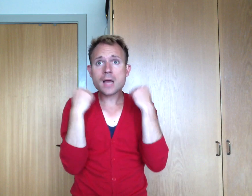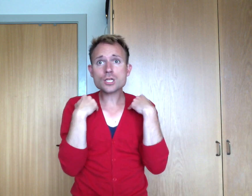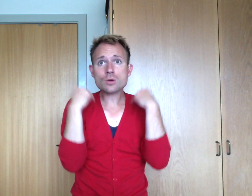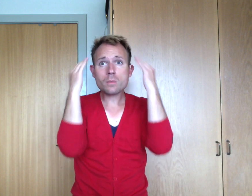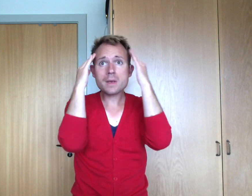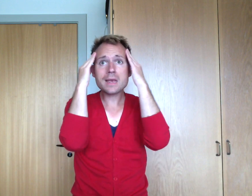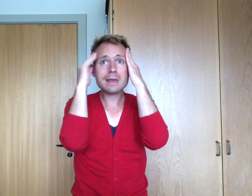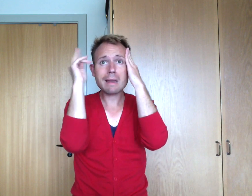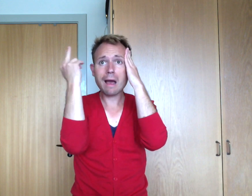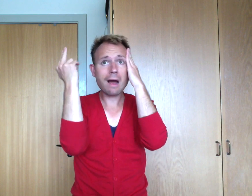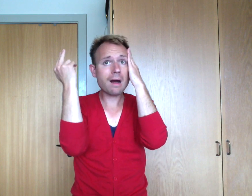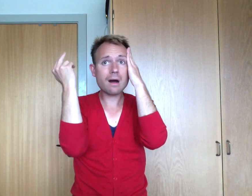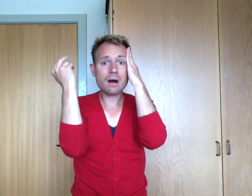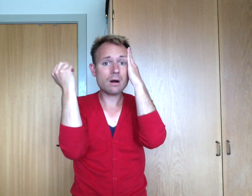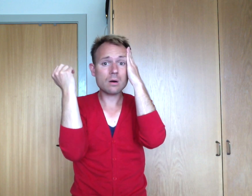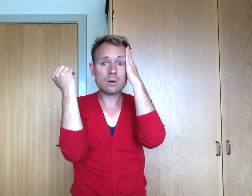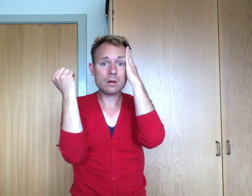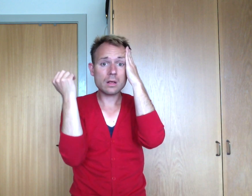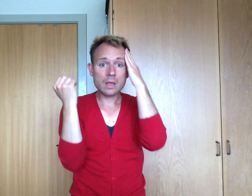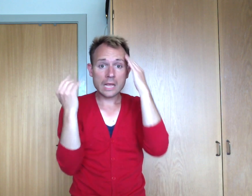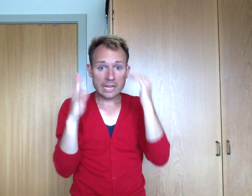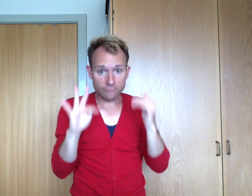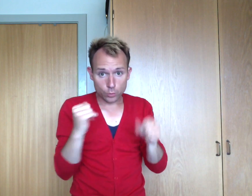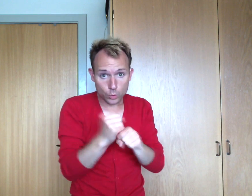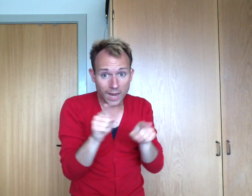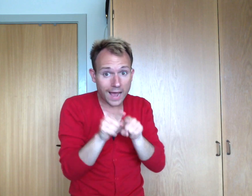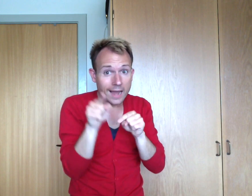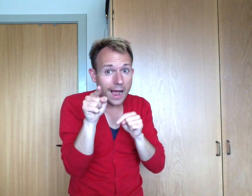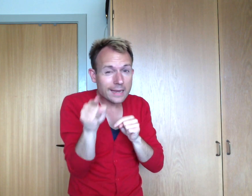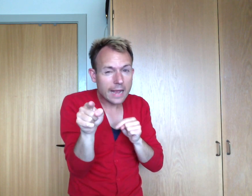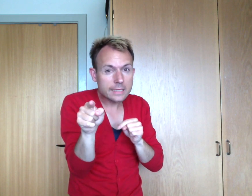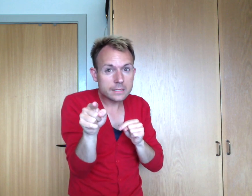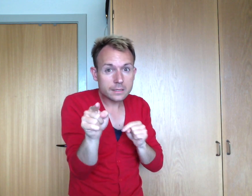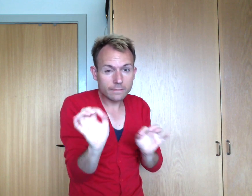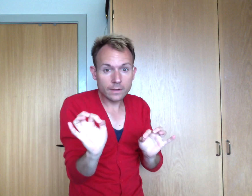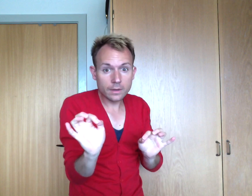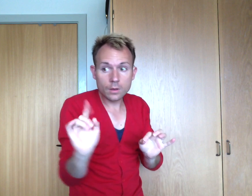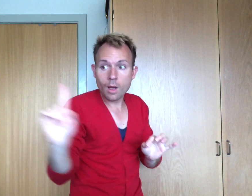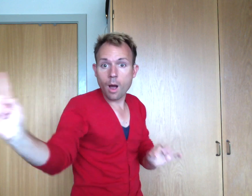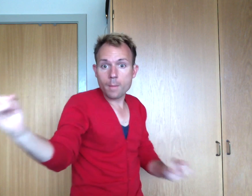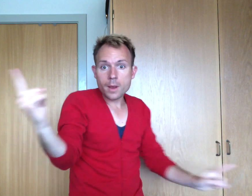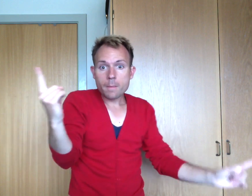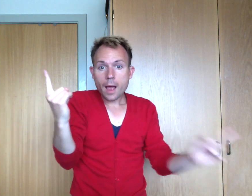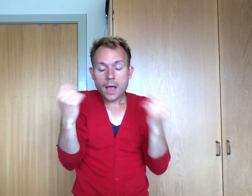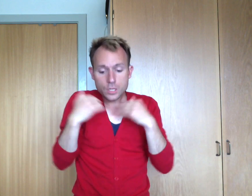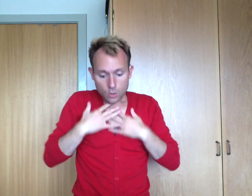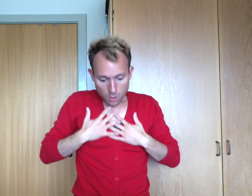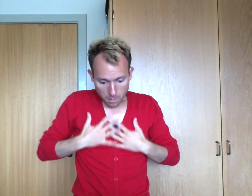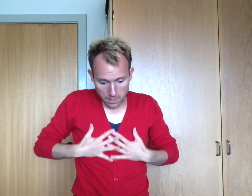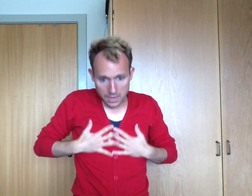to me now And if you do it like this It's all coming back to me